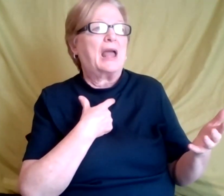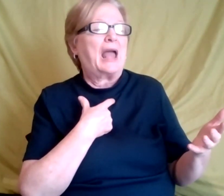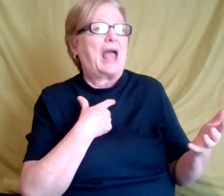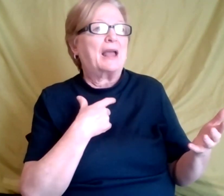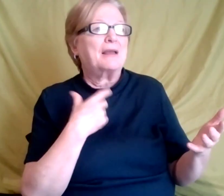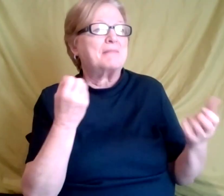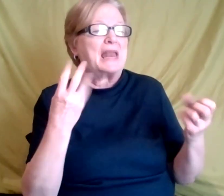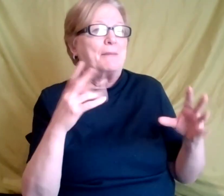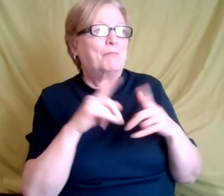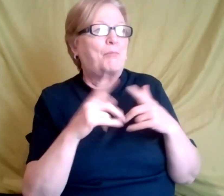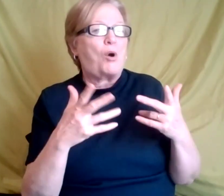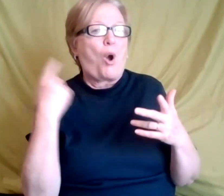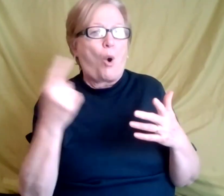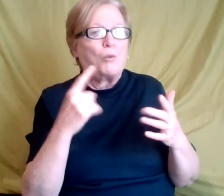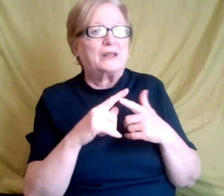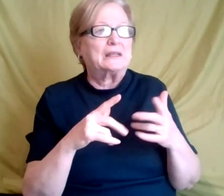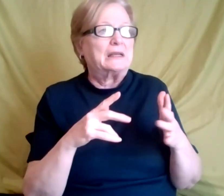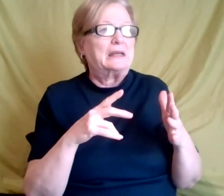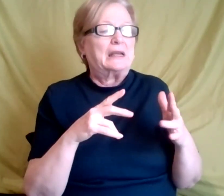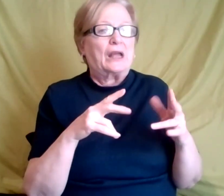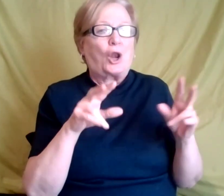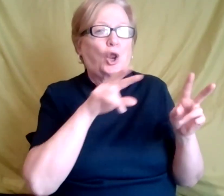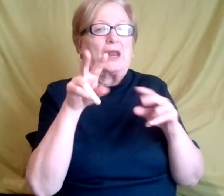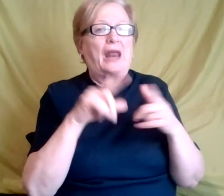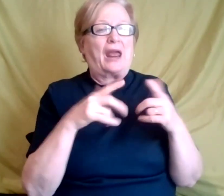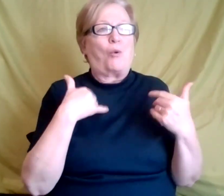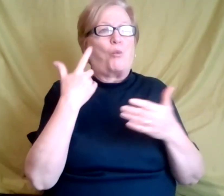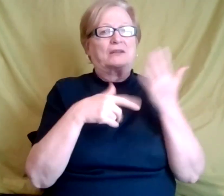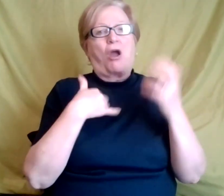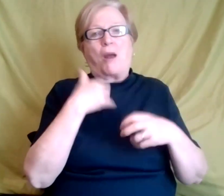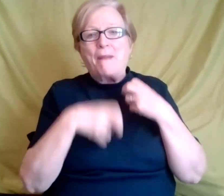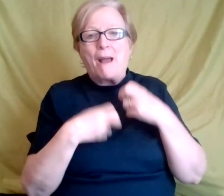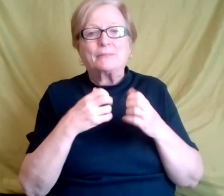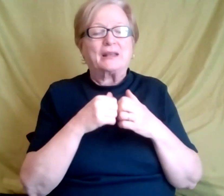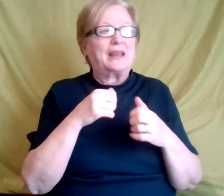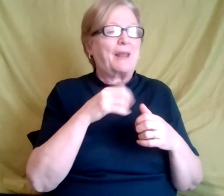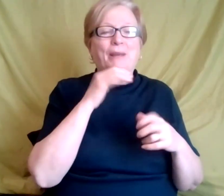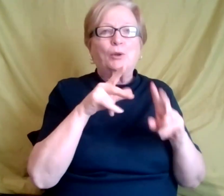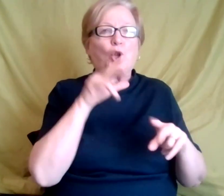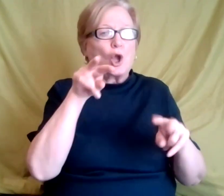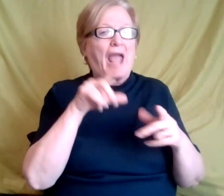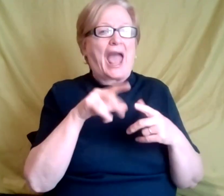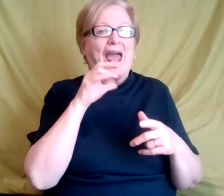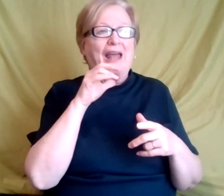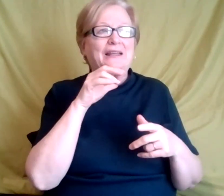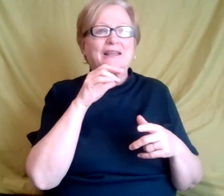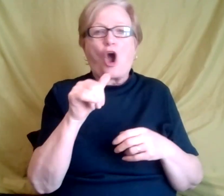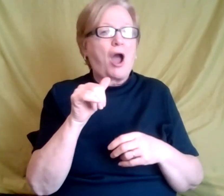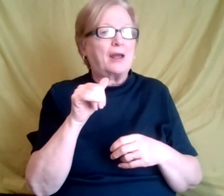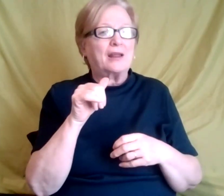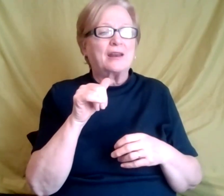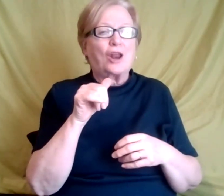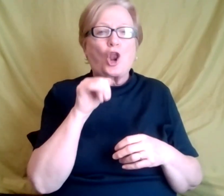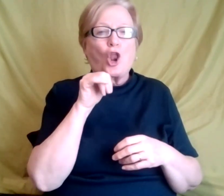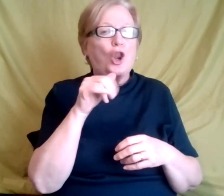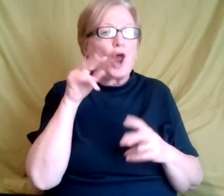may be looking at what they would consider our deficits and not our skills. And I, I will tell you,